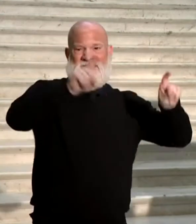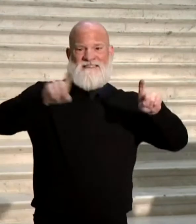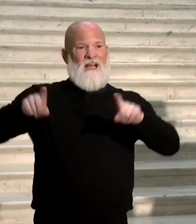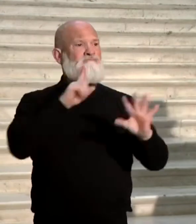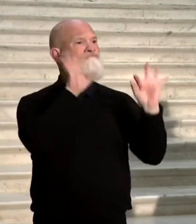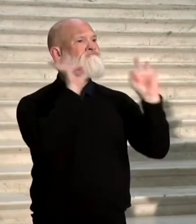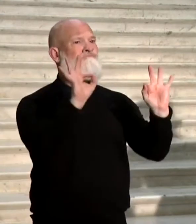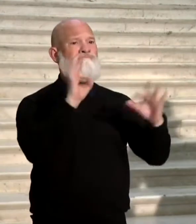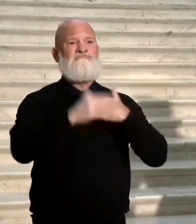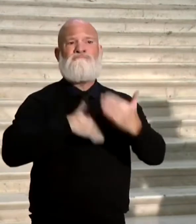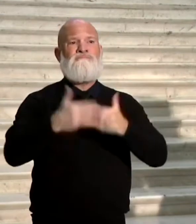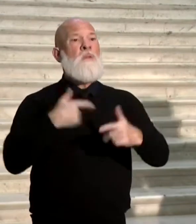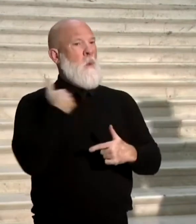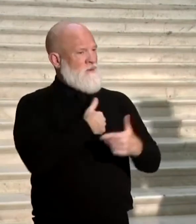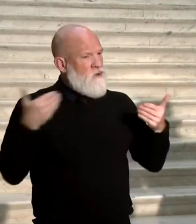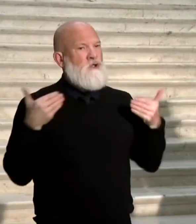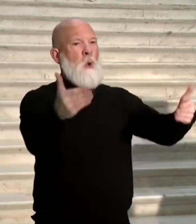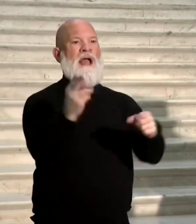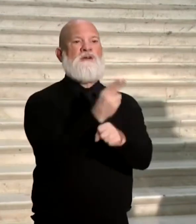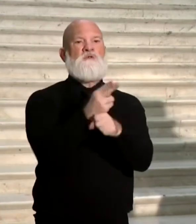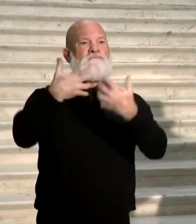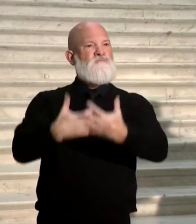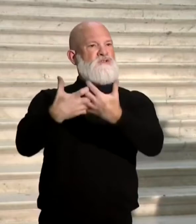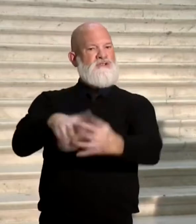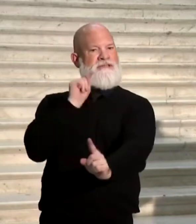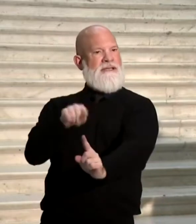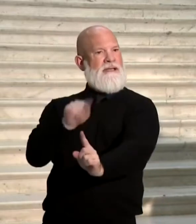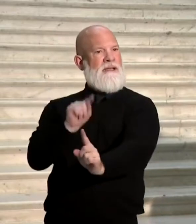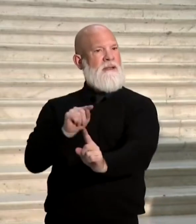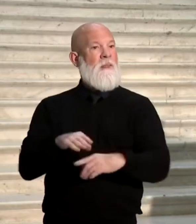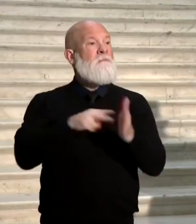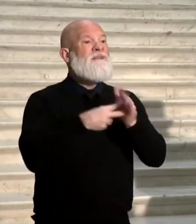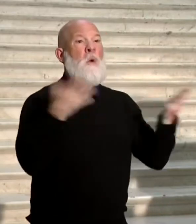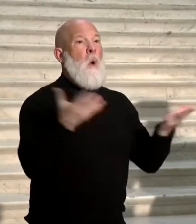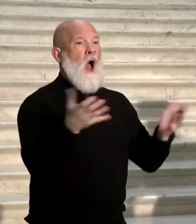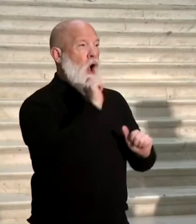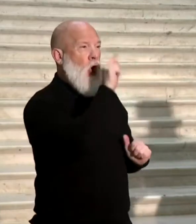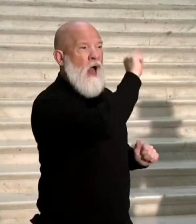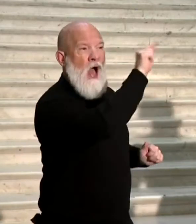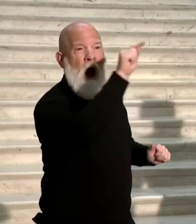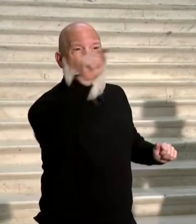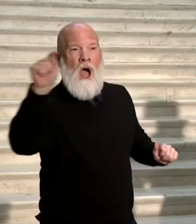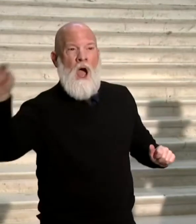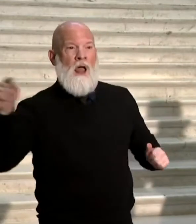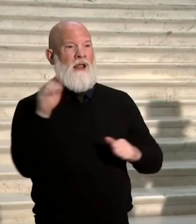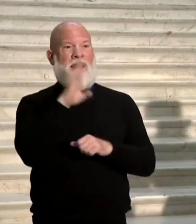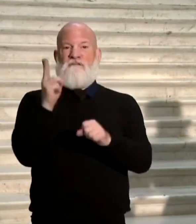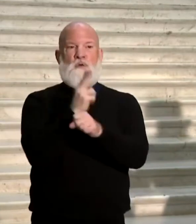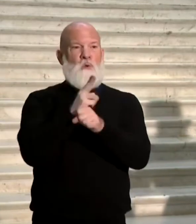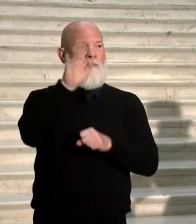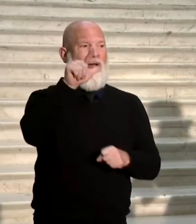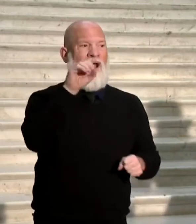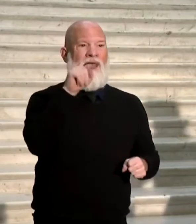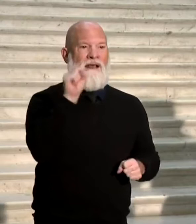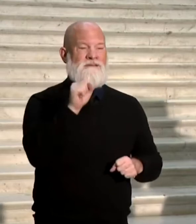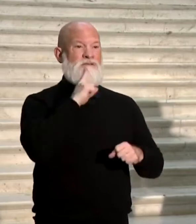accuracy tests done, so they were able to deploy all of their BMDs and their BMD carriers and scanners so they didn't have to use those ballots, but that's why those ballots existed.